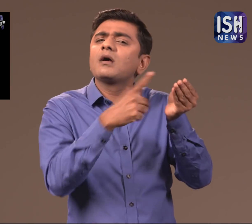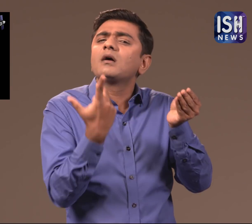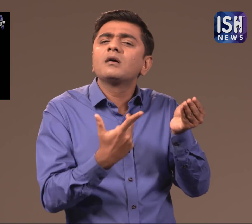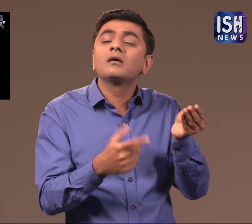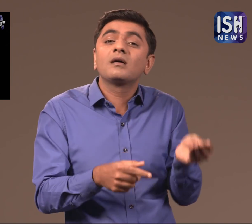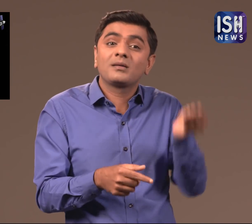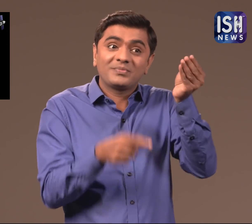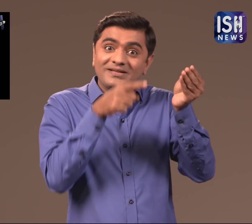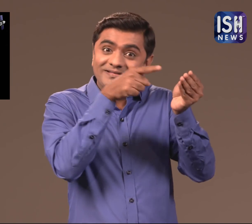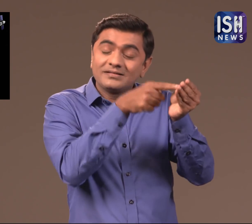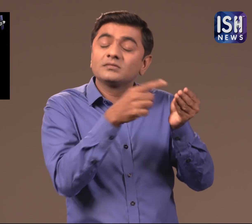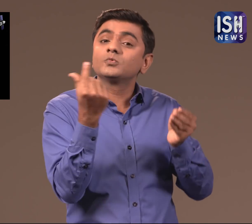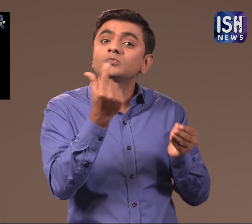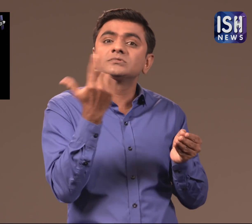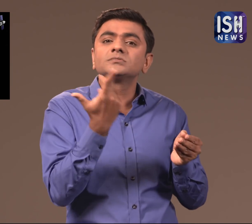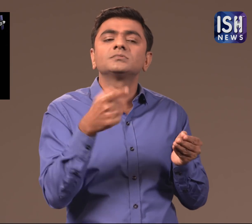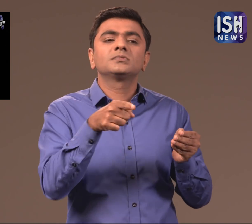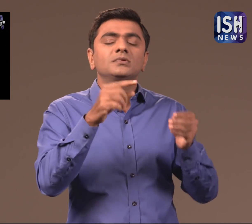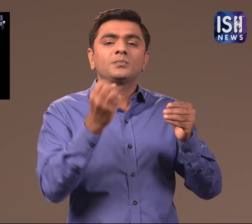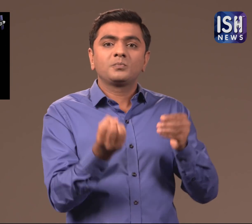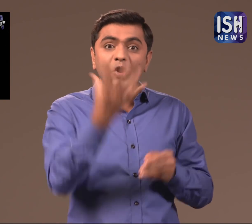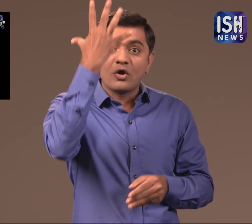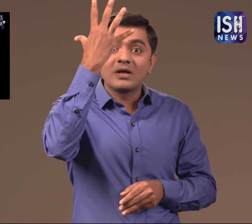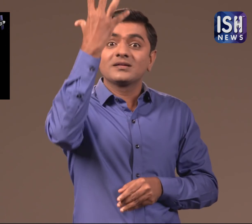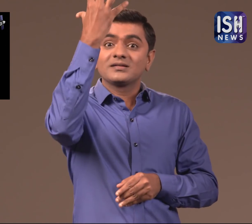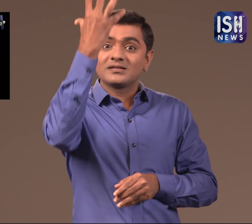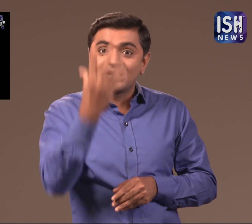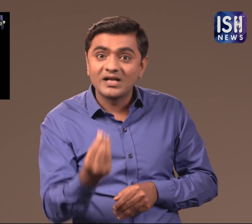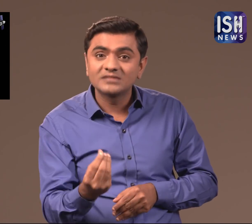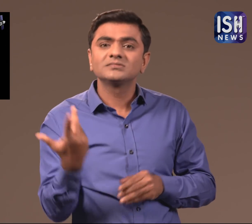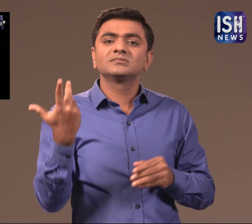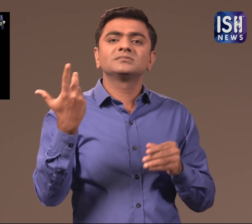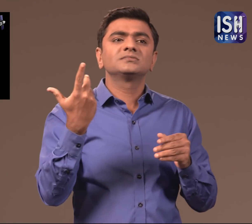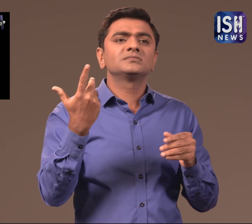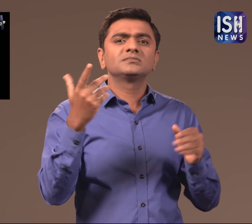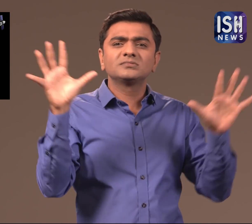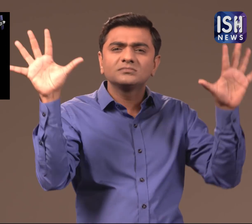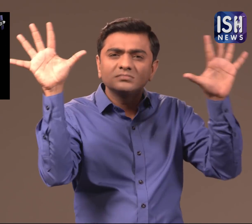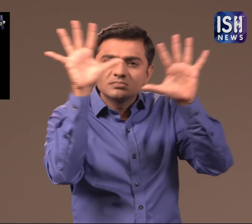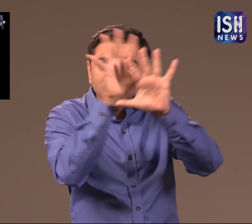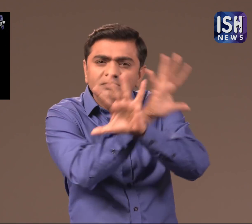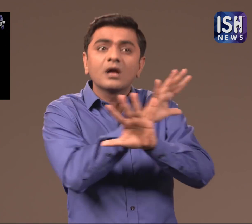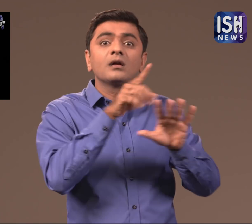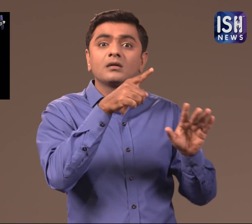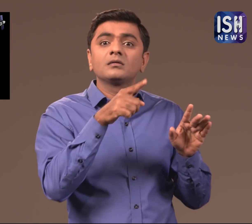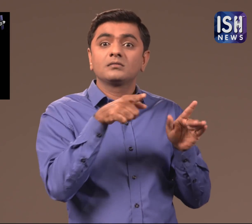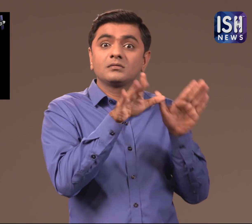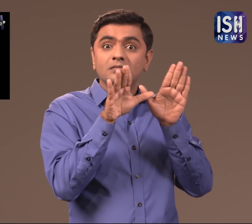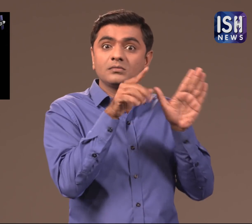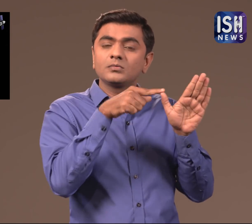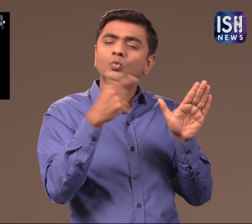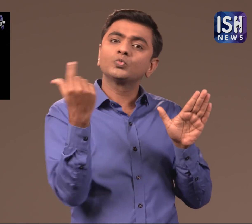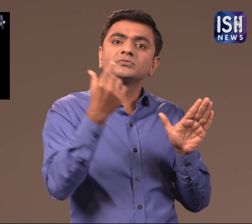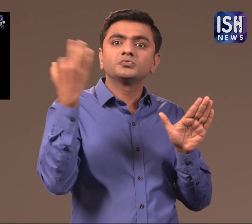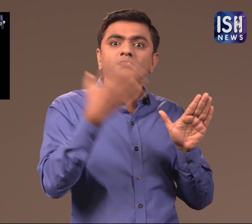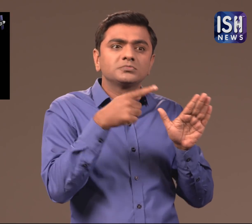The RISAT-2B is the updated version. It can take pictures and videos of the Earth during day and night and also under cloudy